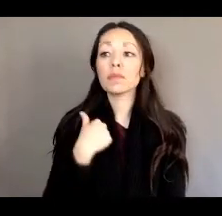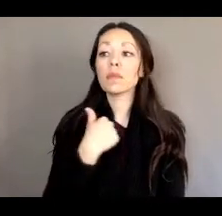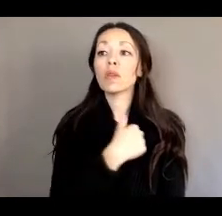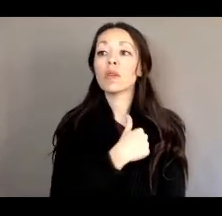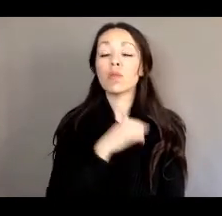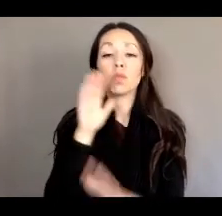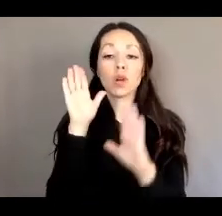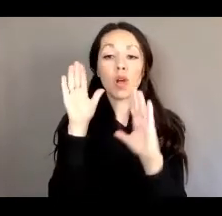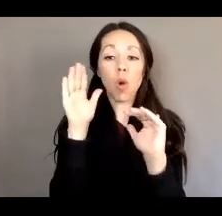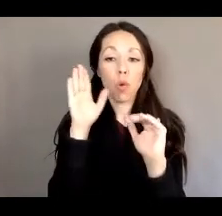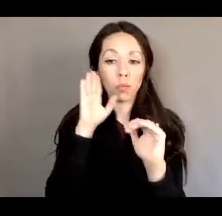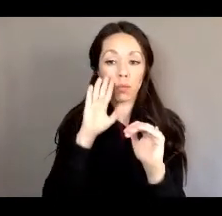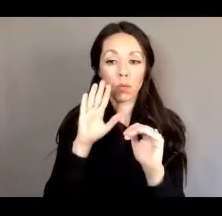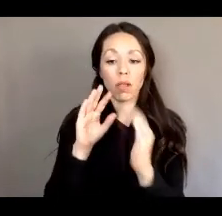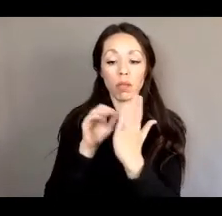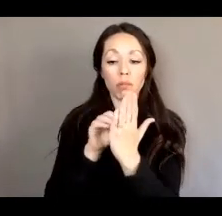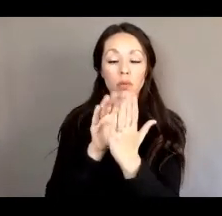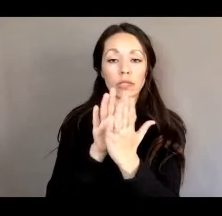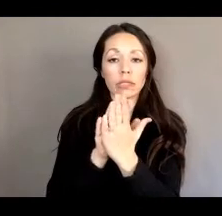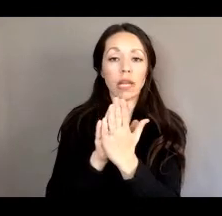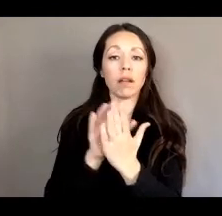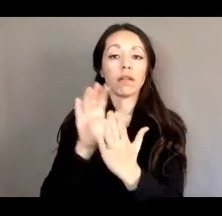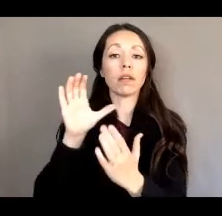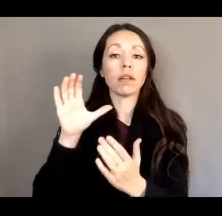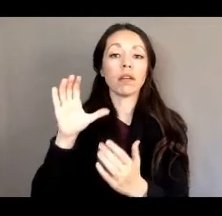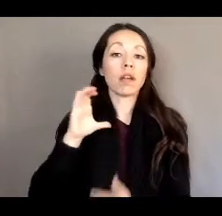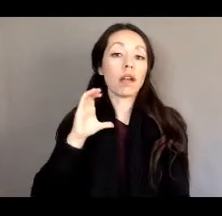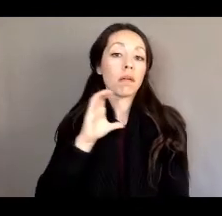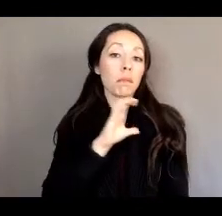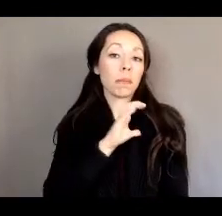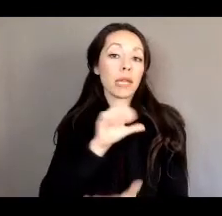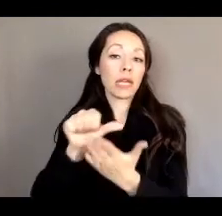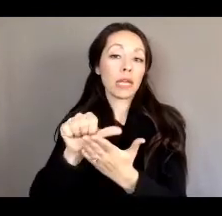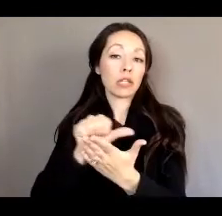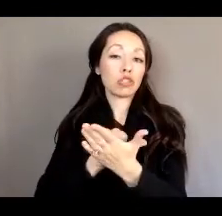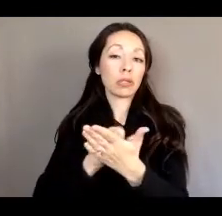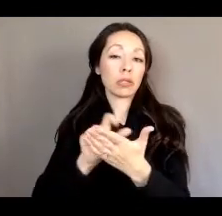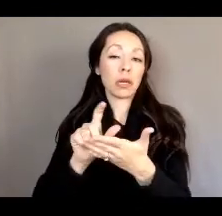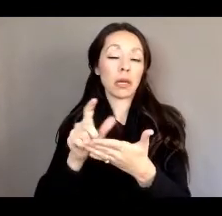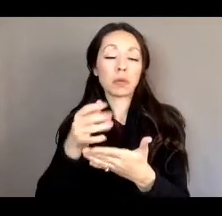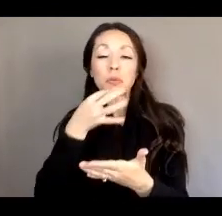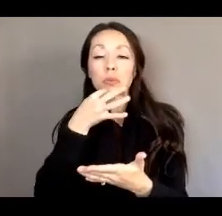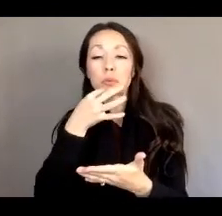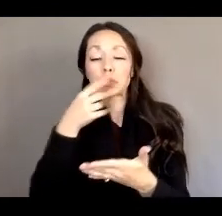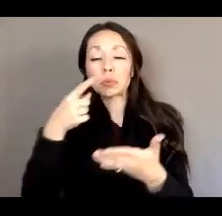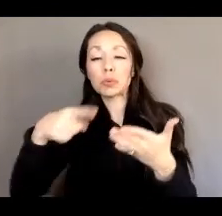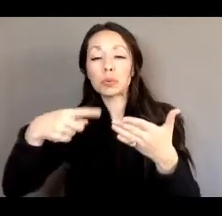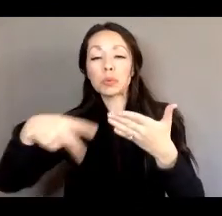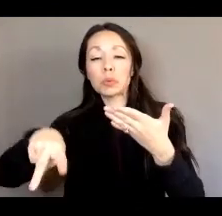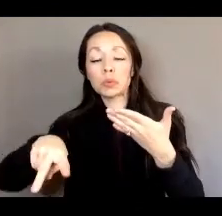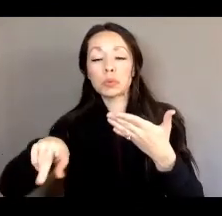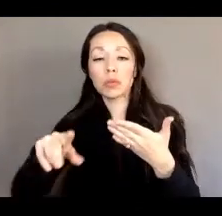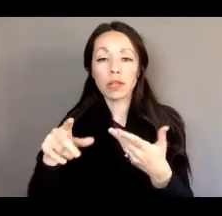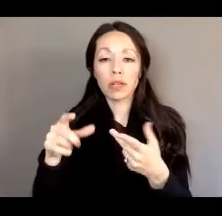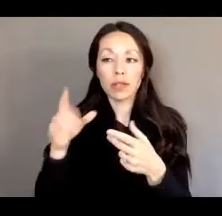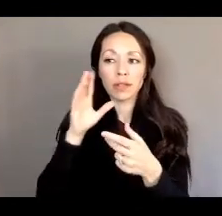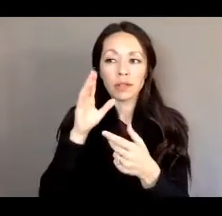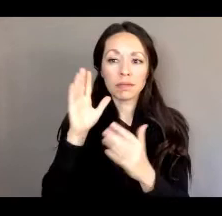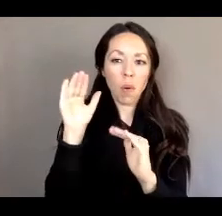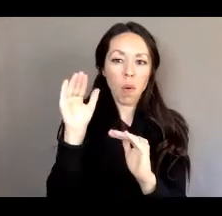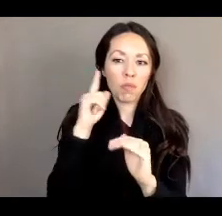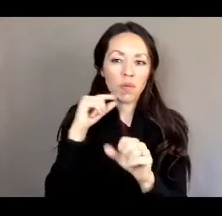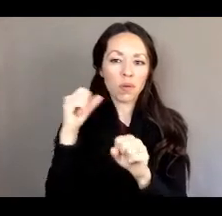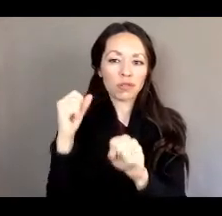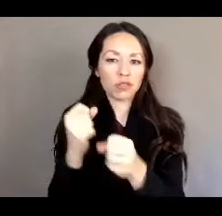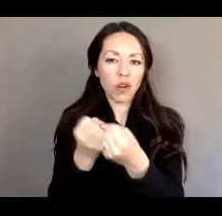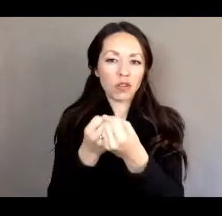on a committee agenda in the next coming weeks and have the same, uh, support that we saw in the Senate in